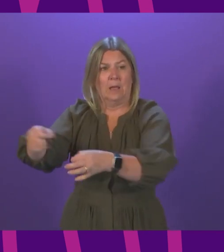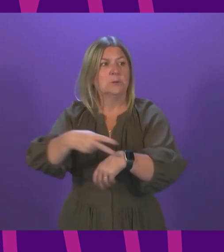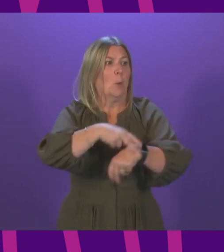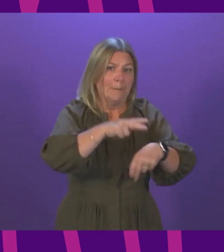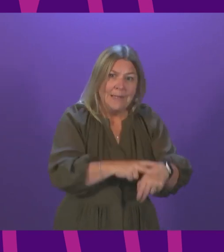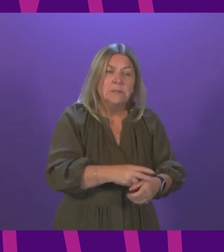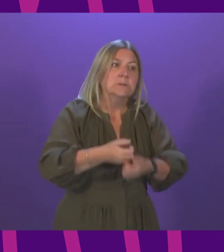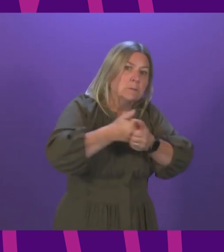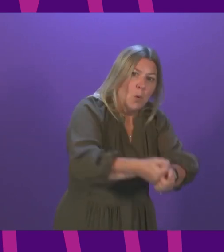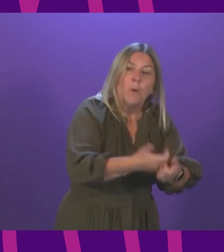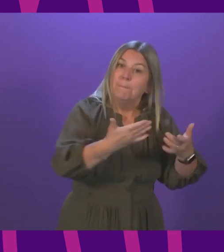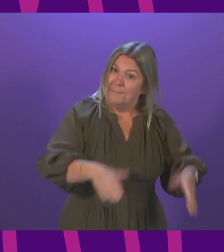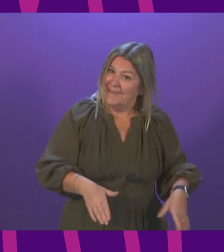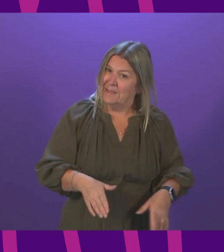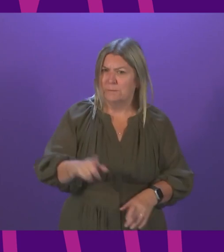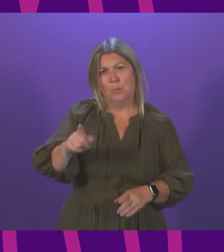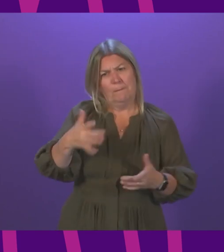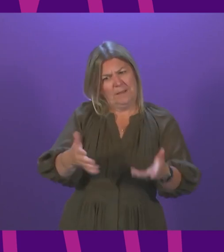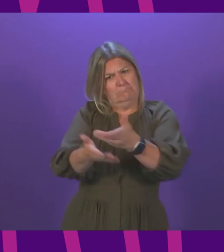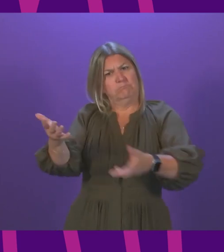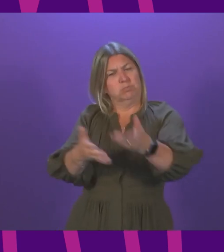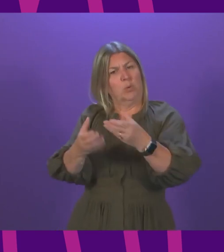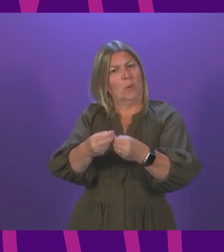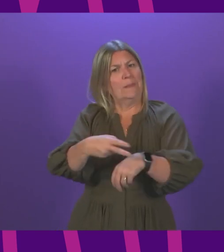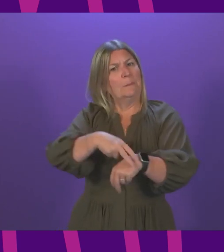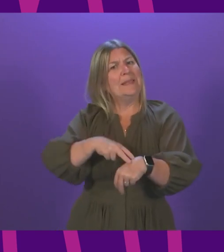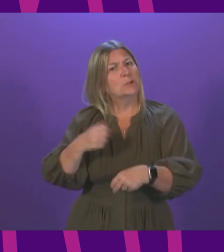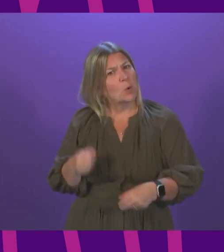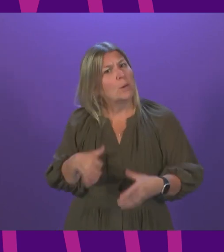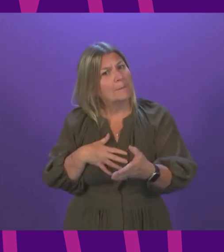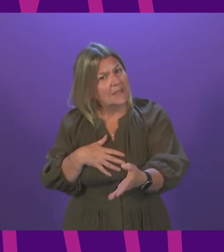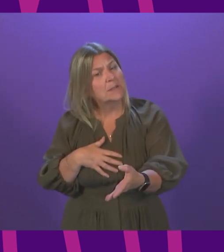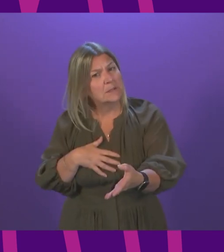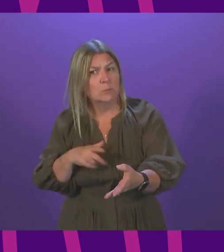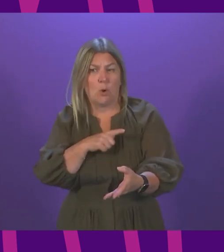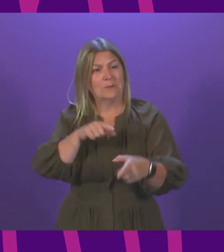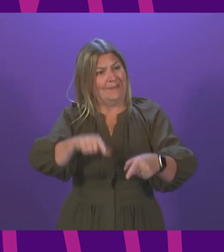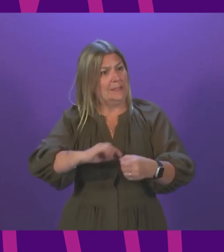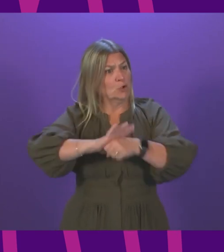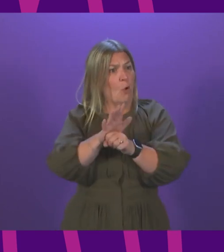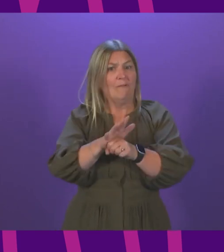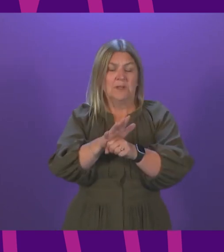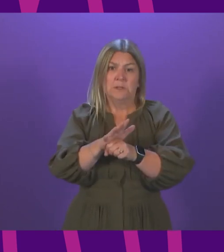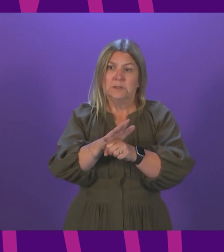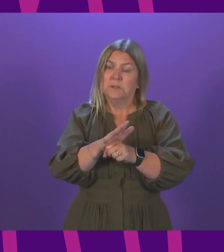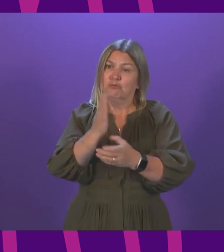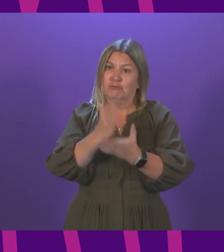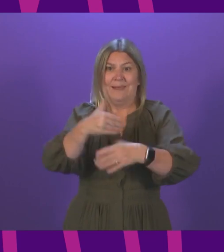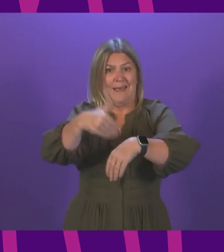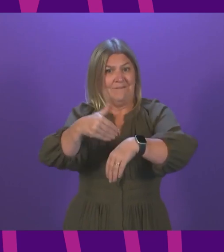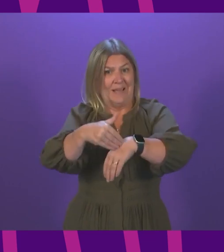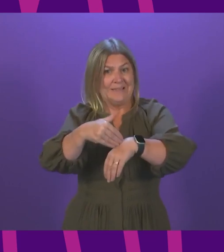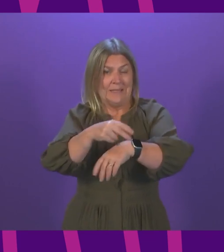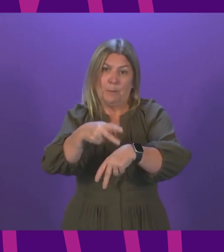Scotland to assess the full impact that this crisis in our NHS is now having on the fight against crime? Cabinet Secretary. Well, you can imagine